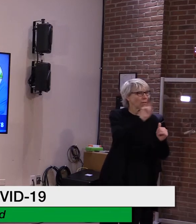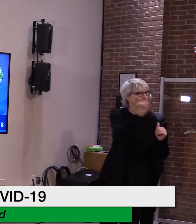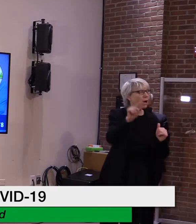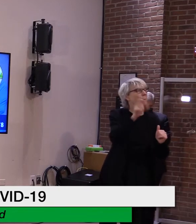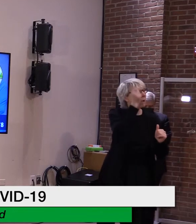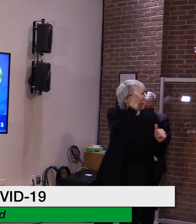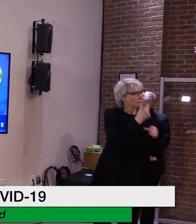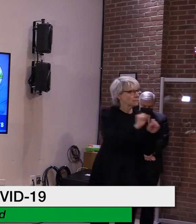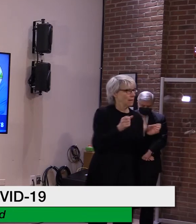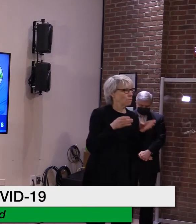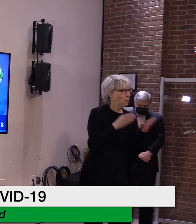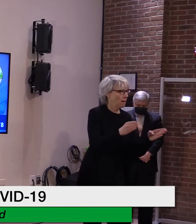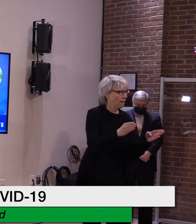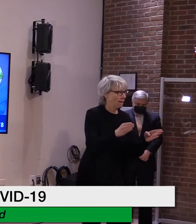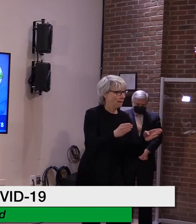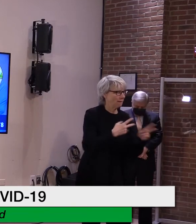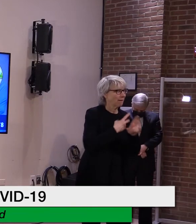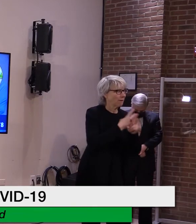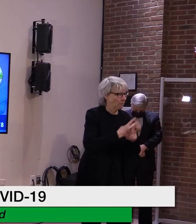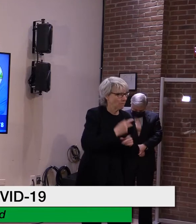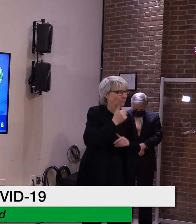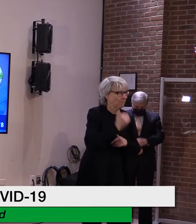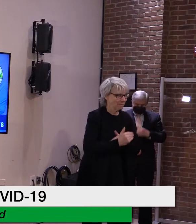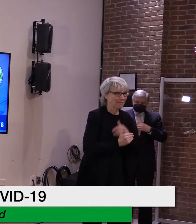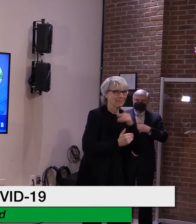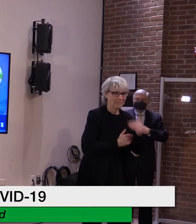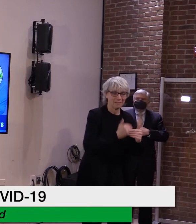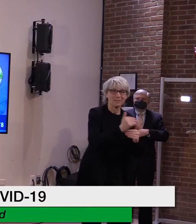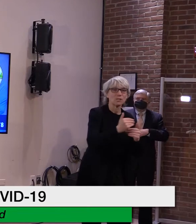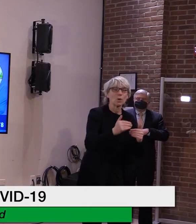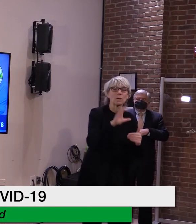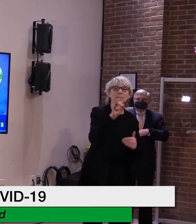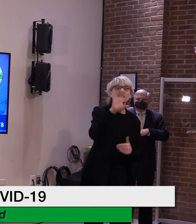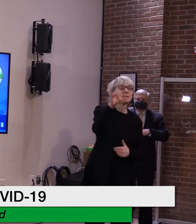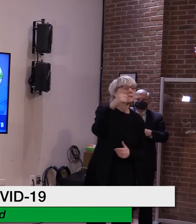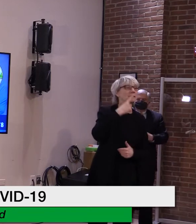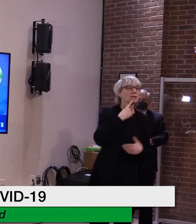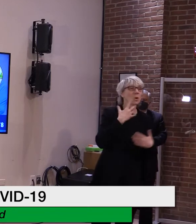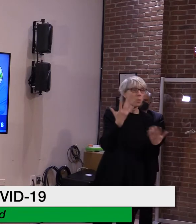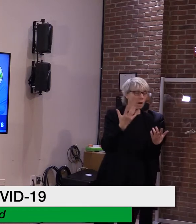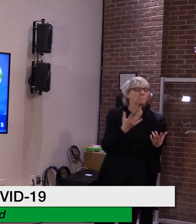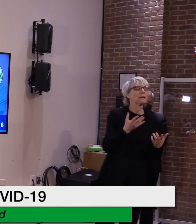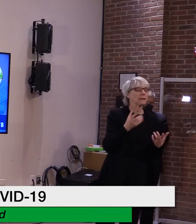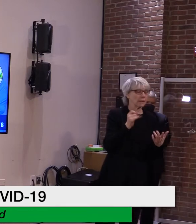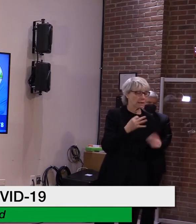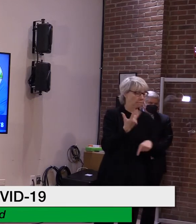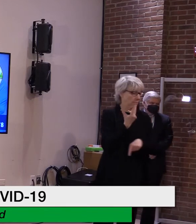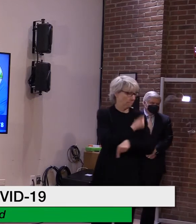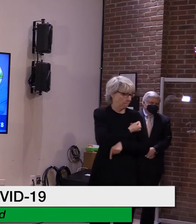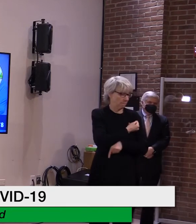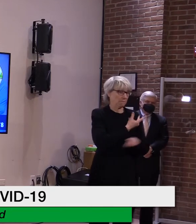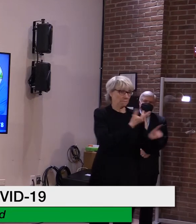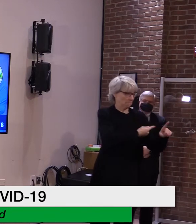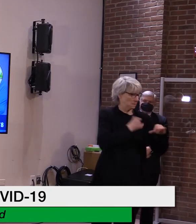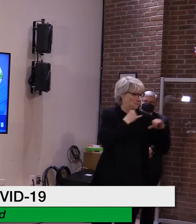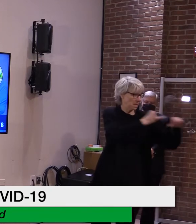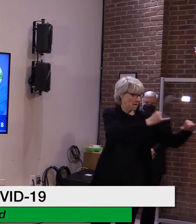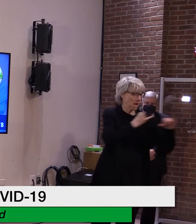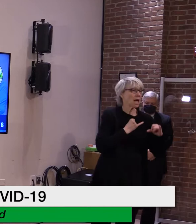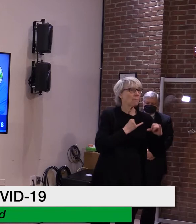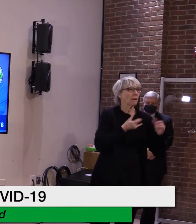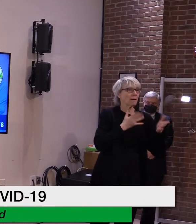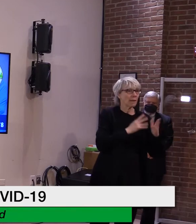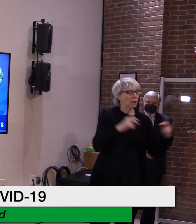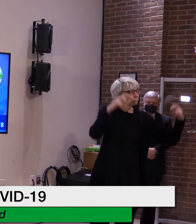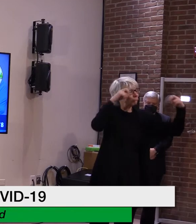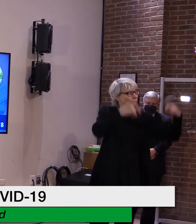This guidance includes you can stay indoors with fully vaccinated people without wearing a mask or